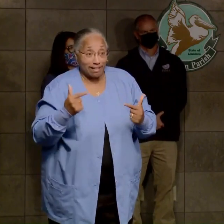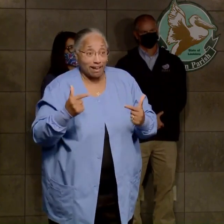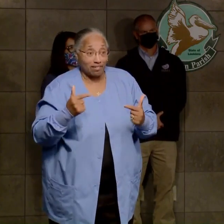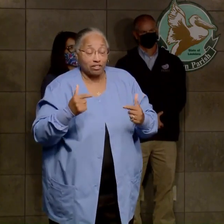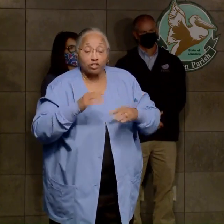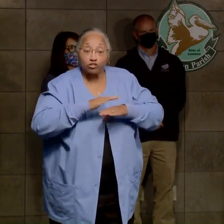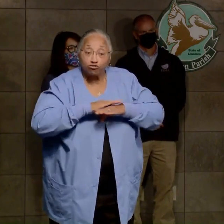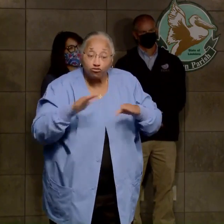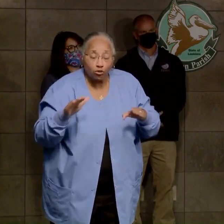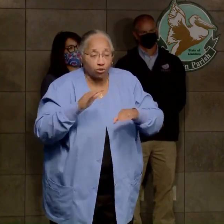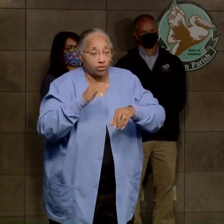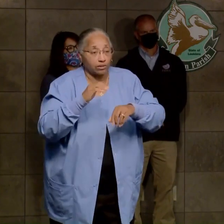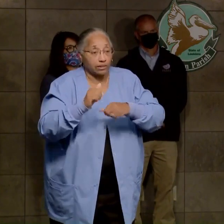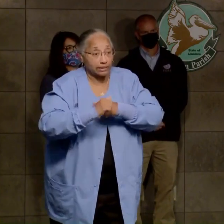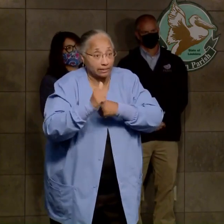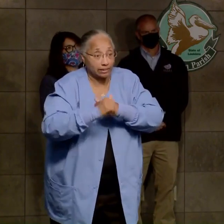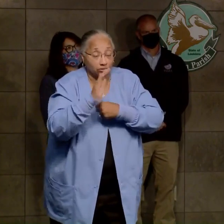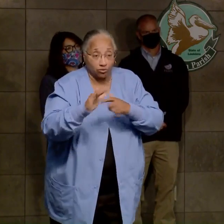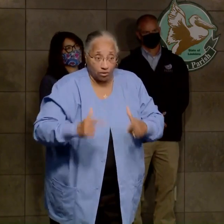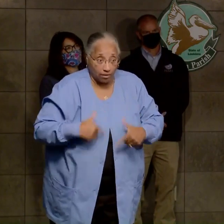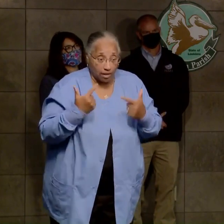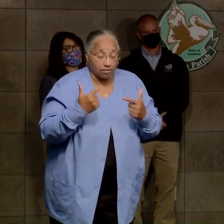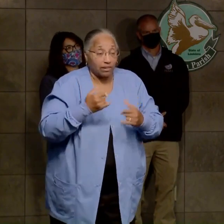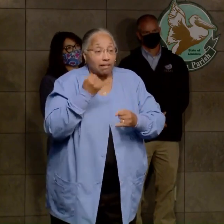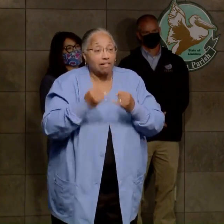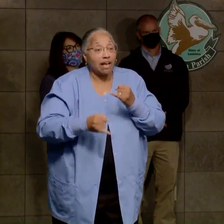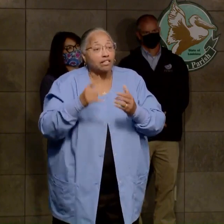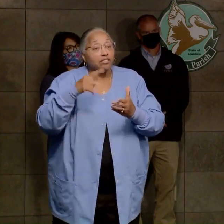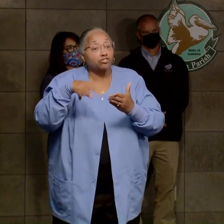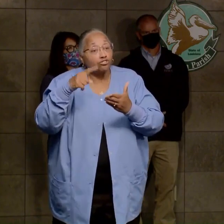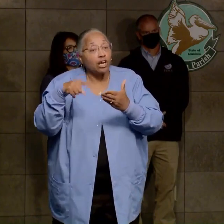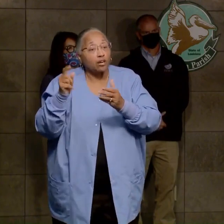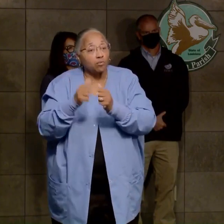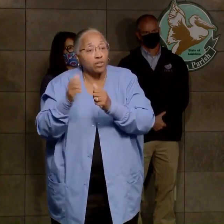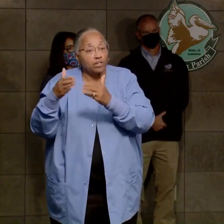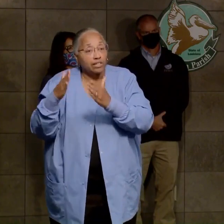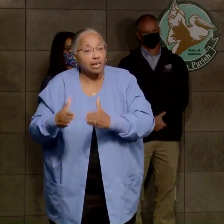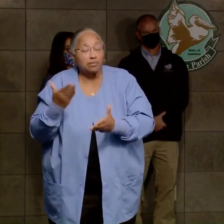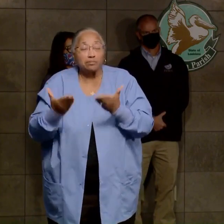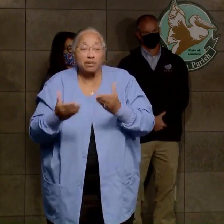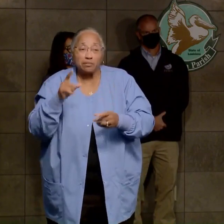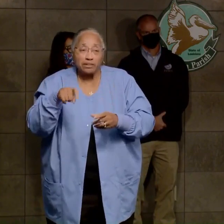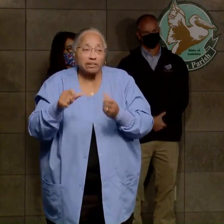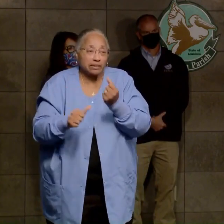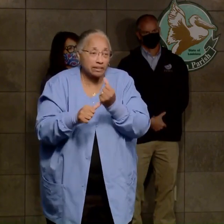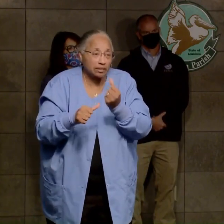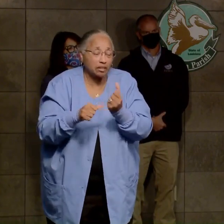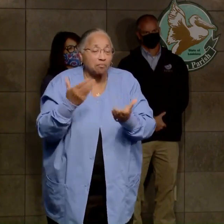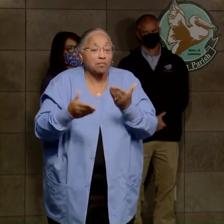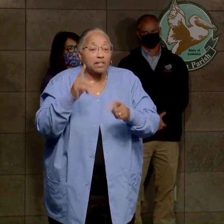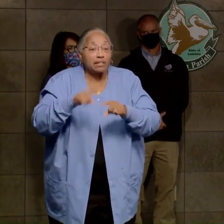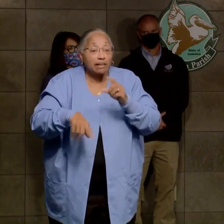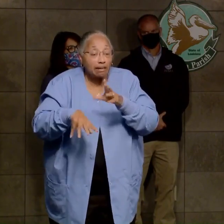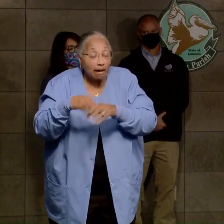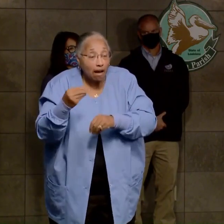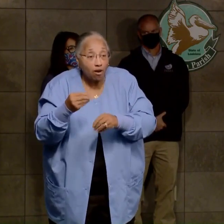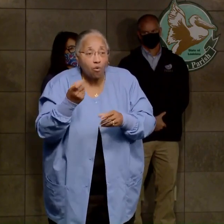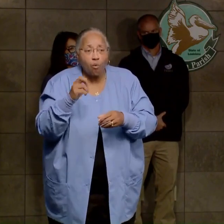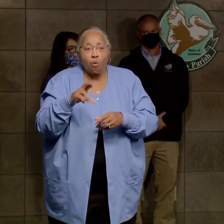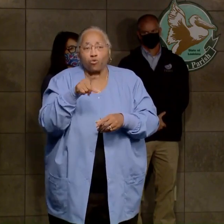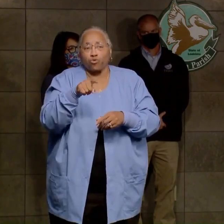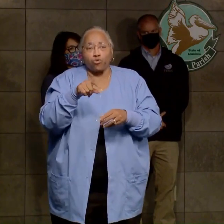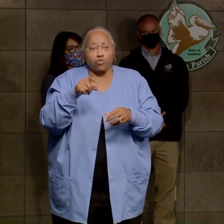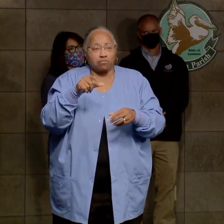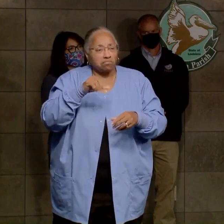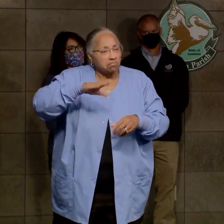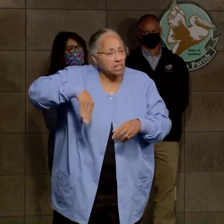put your life in jeopardy. And then lastly, you know, check on those neighbors that may need some assistance that maybe can't get out there or you haven't seen. You know, be a